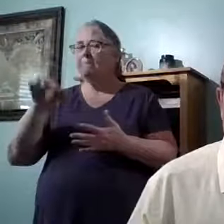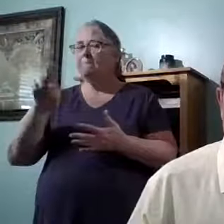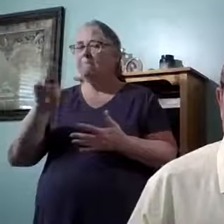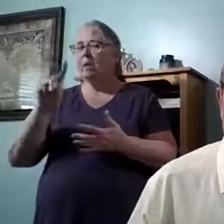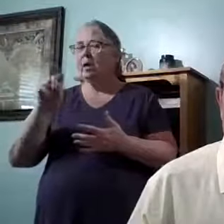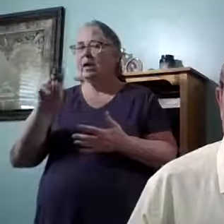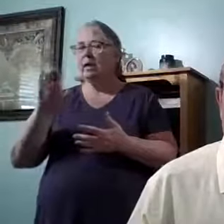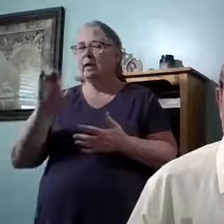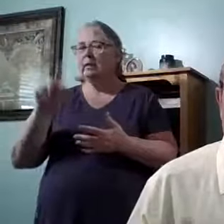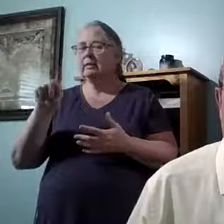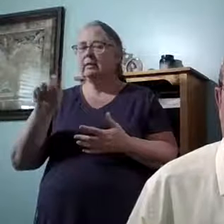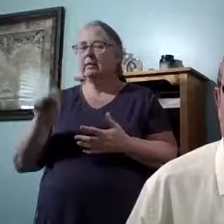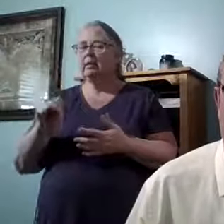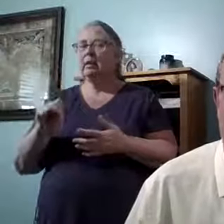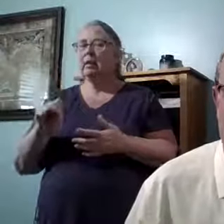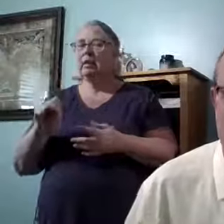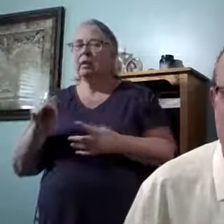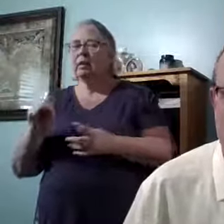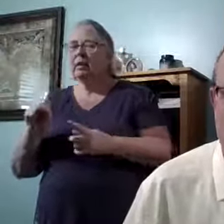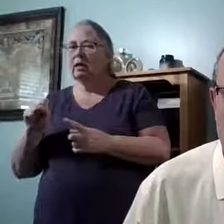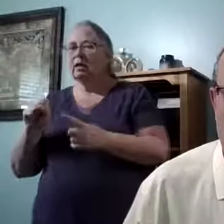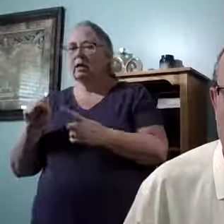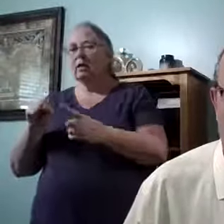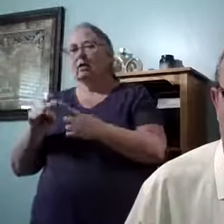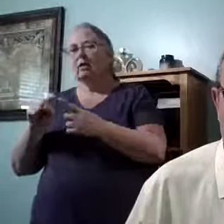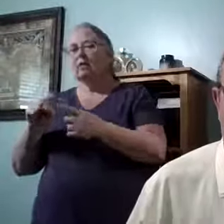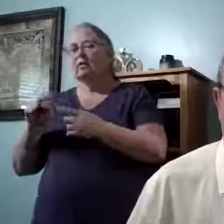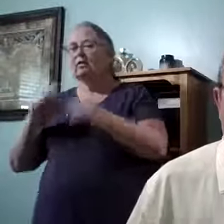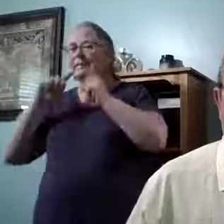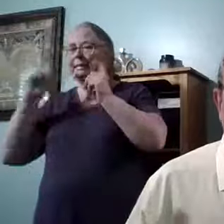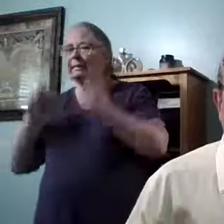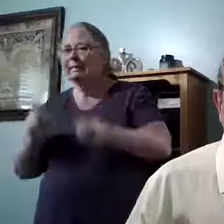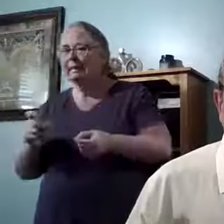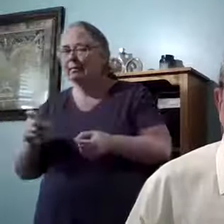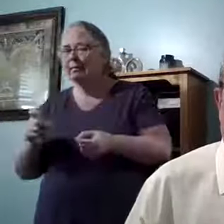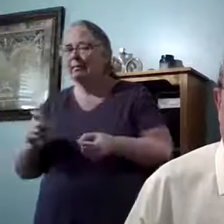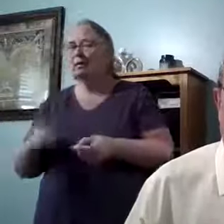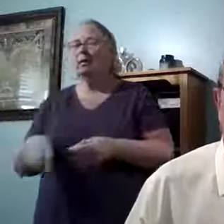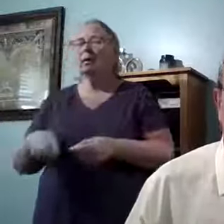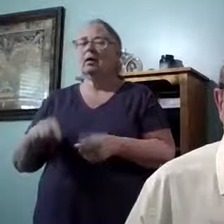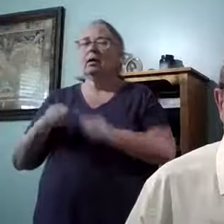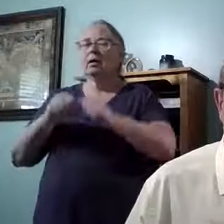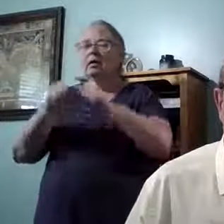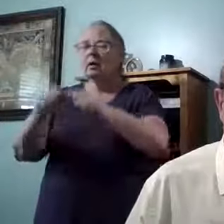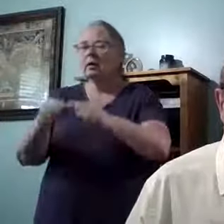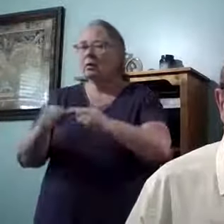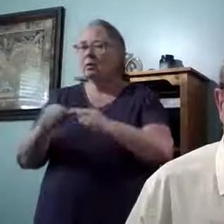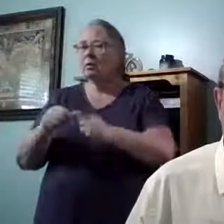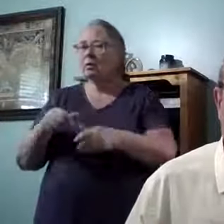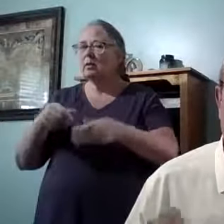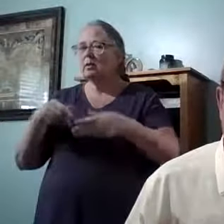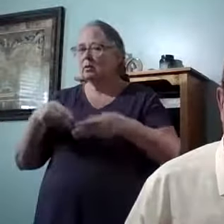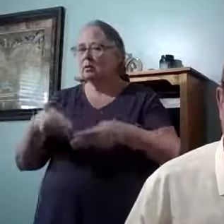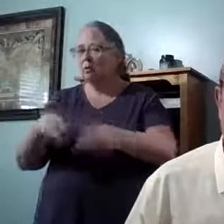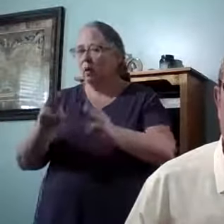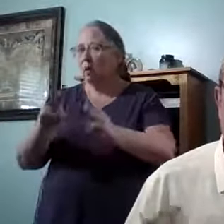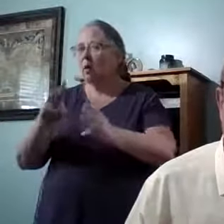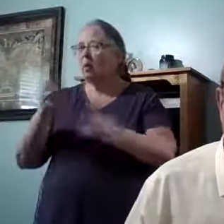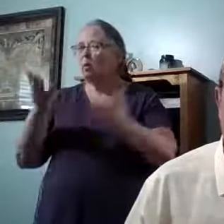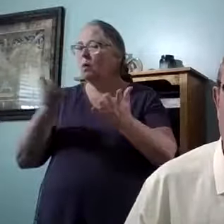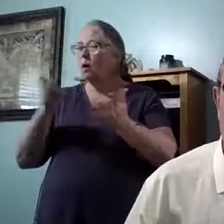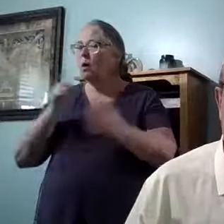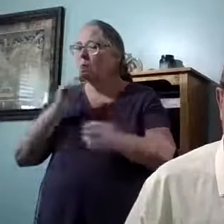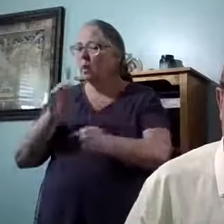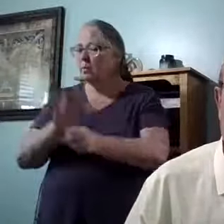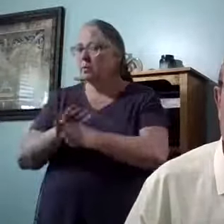some of you when I say this, but they're byproducts of sin. And if we continue down this road, it's going, I